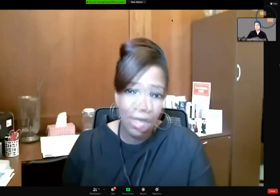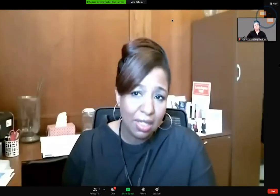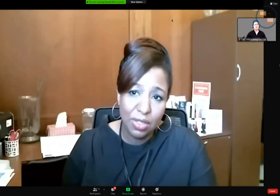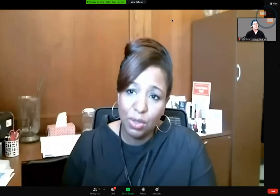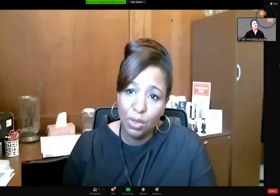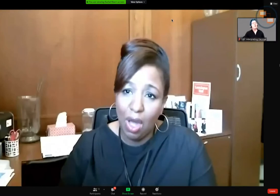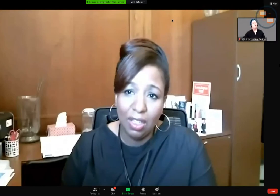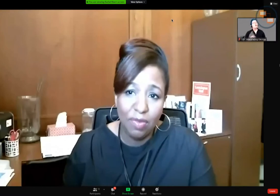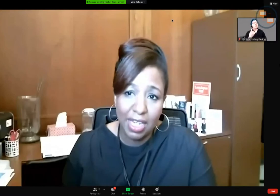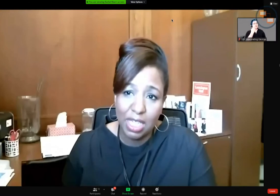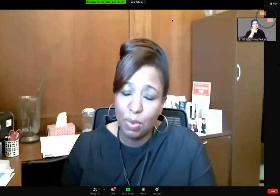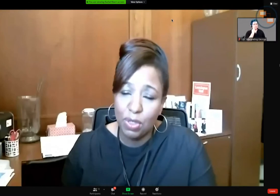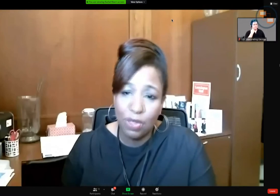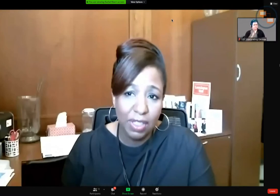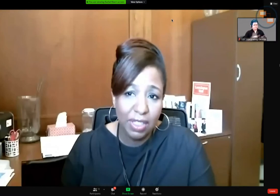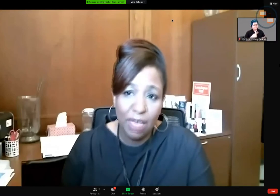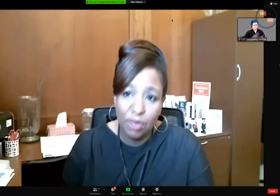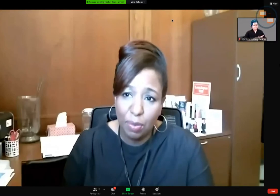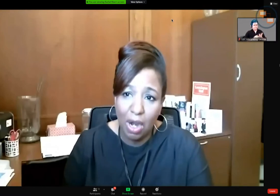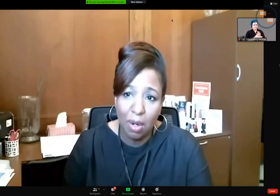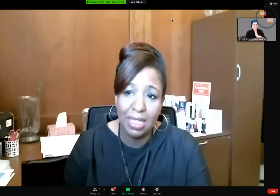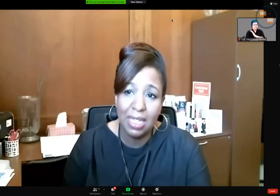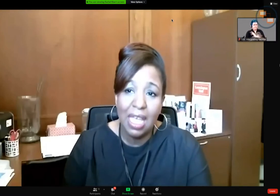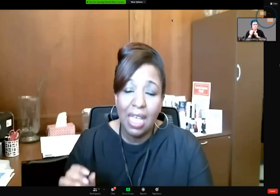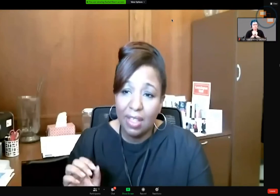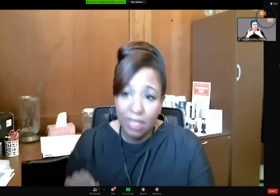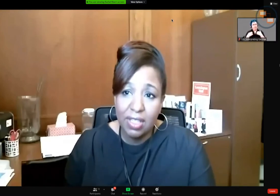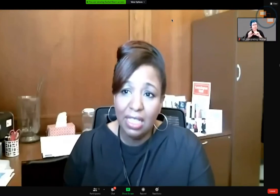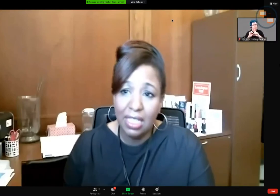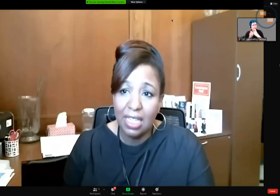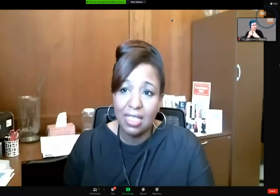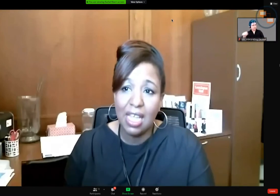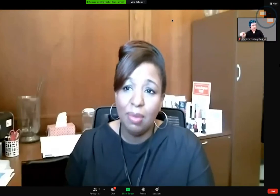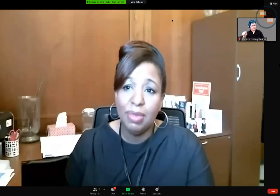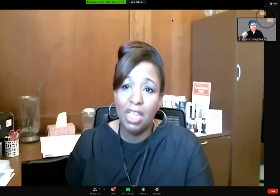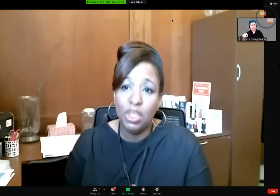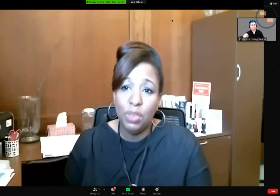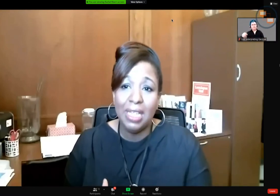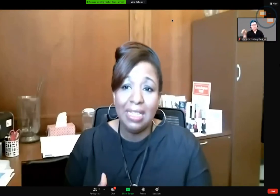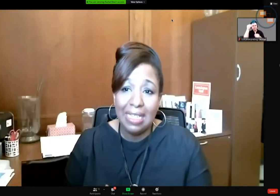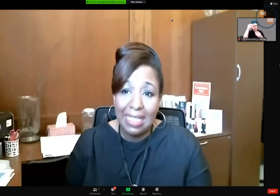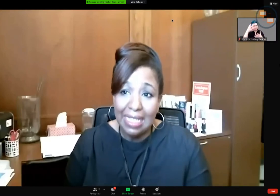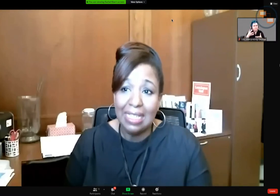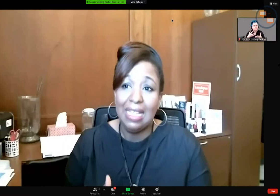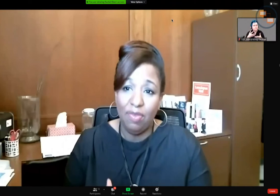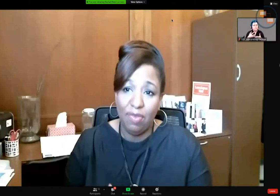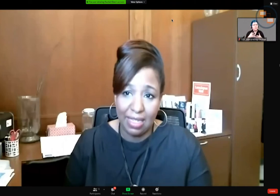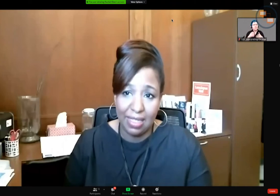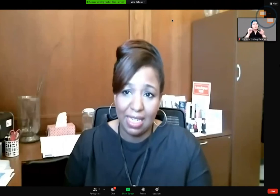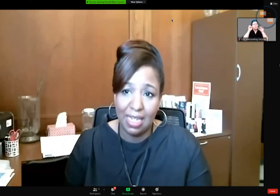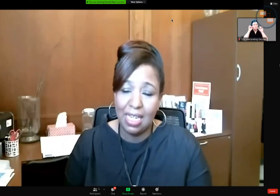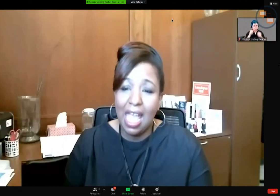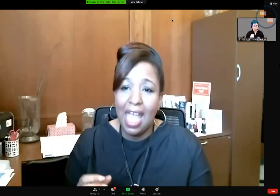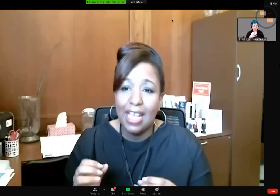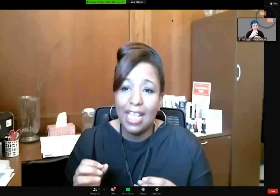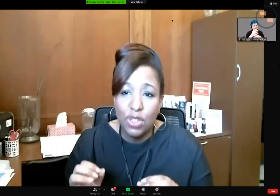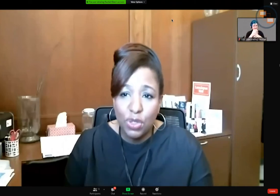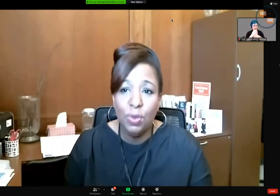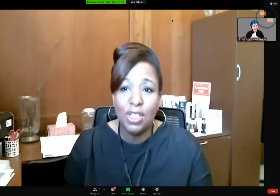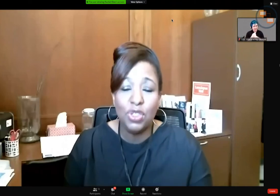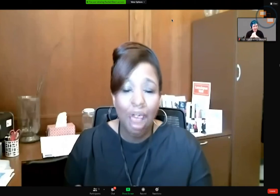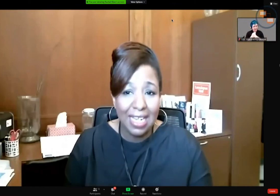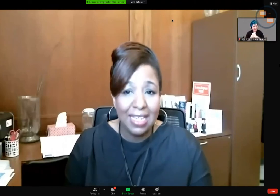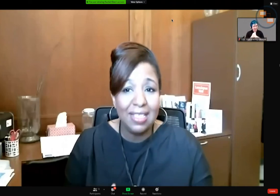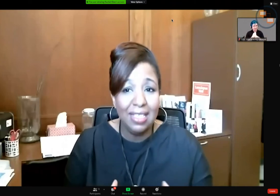talked to all of our experts over at the health department, and they're telling us, Tom, that you can get the vaccine as